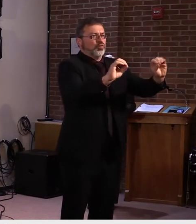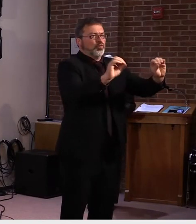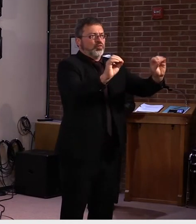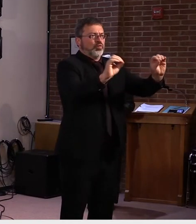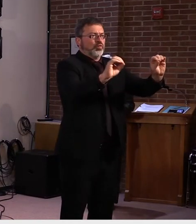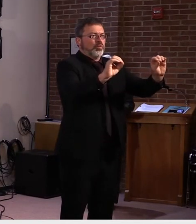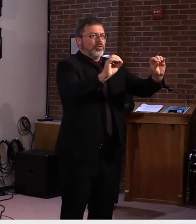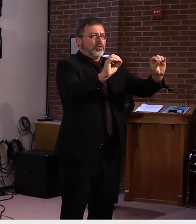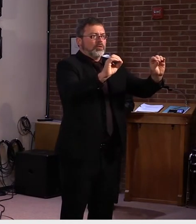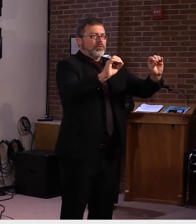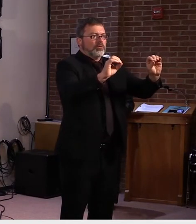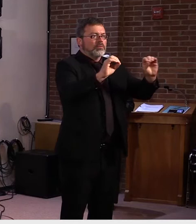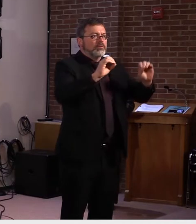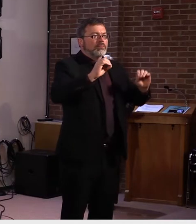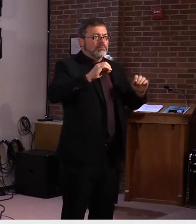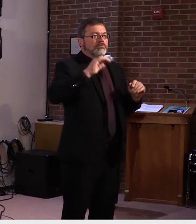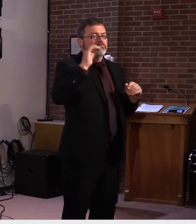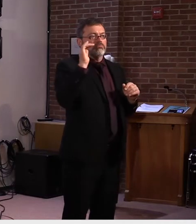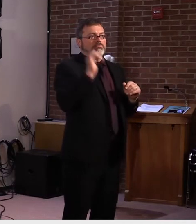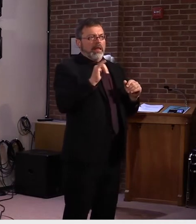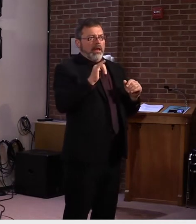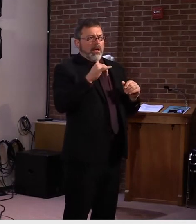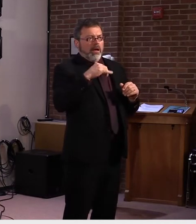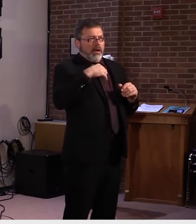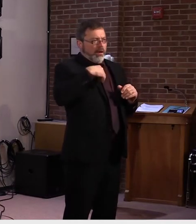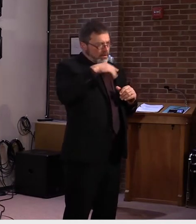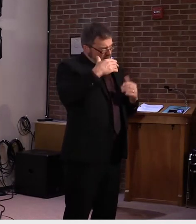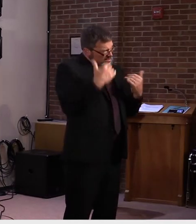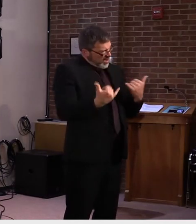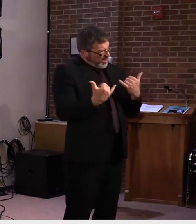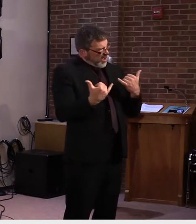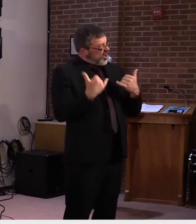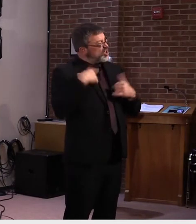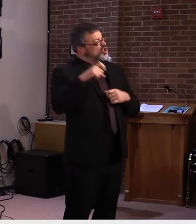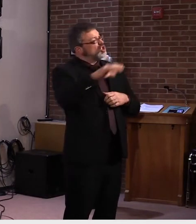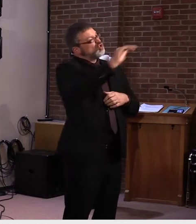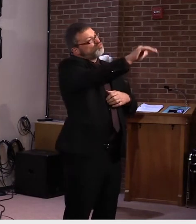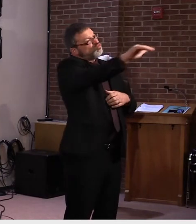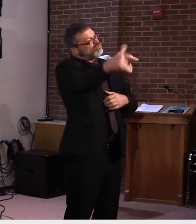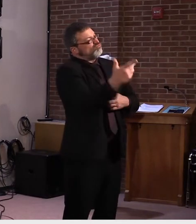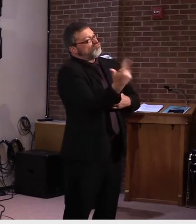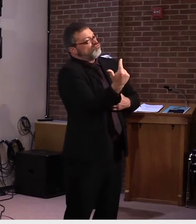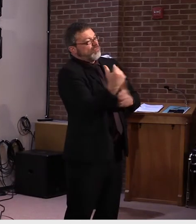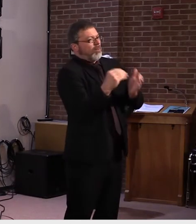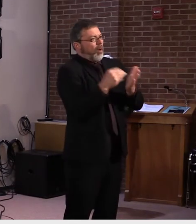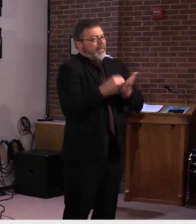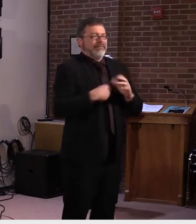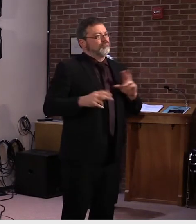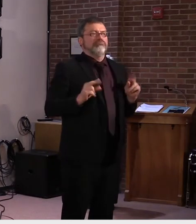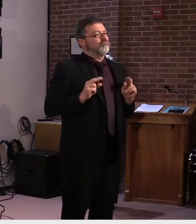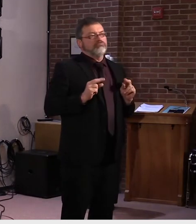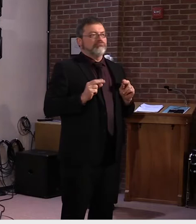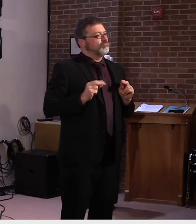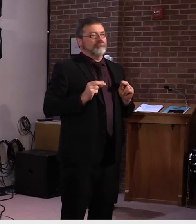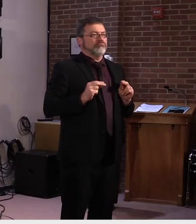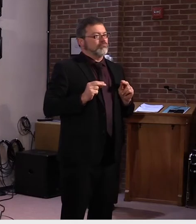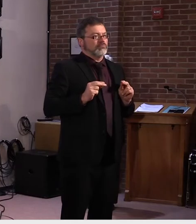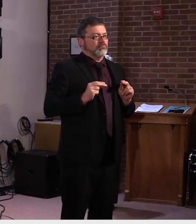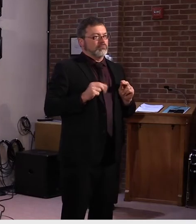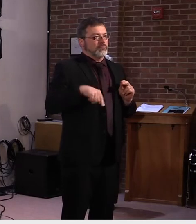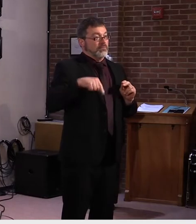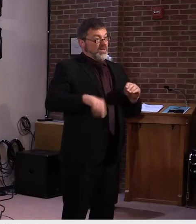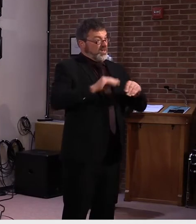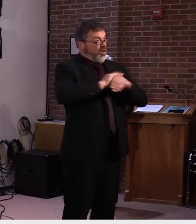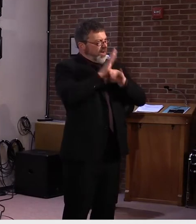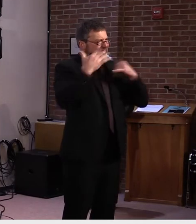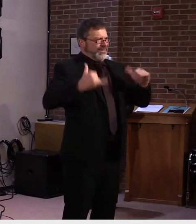especially when we consider we haven't yet felt the full magnitude of the pandemic, nor do we know the extent